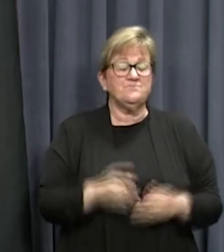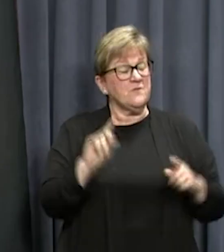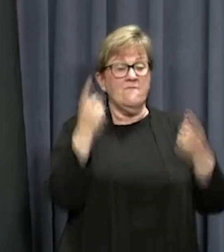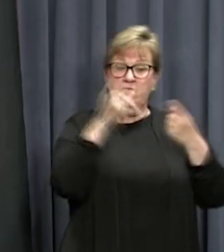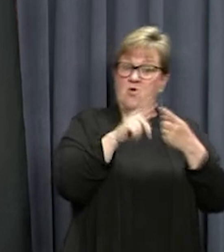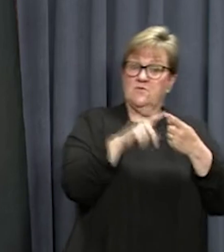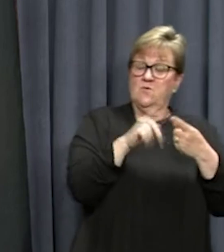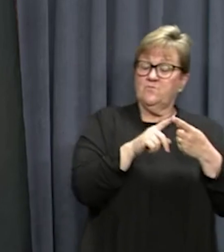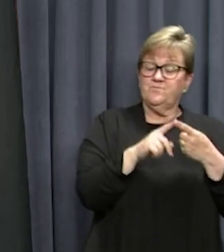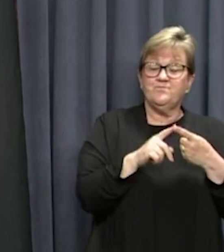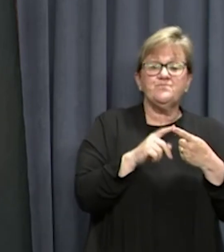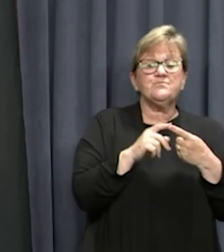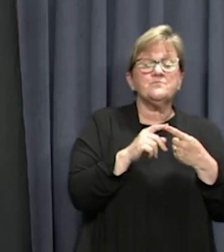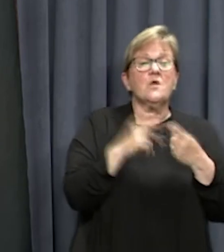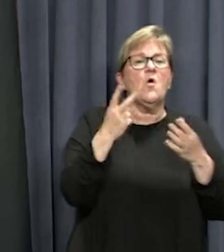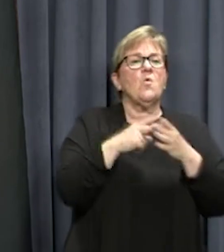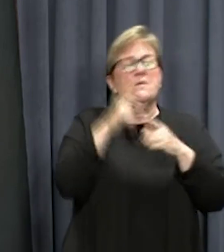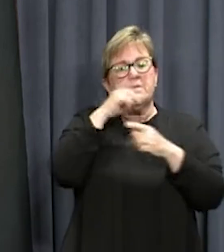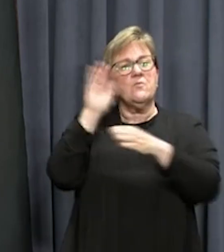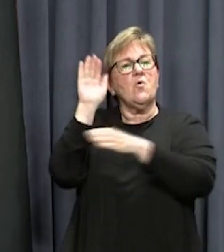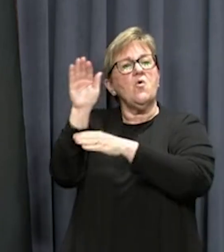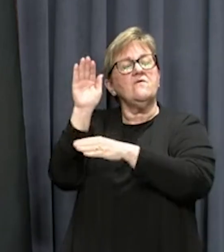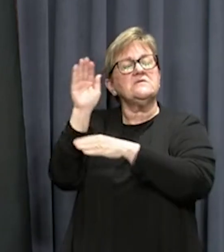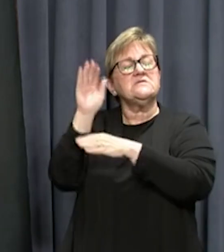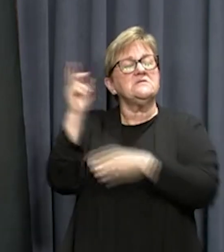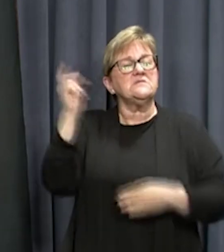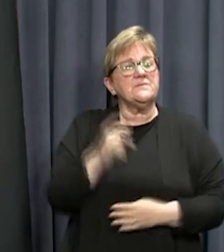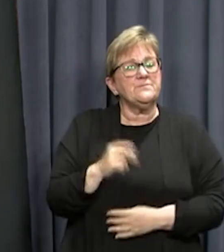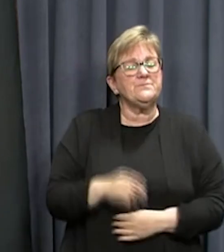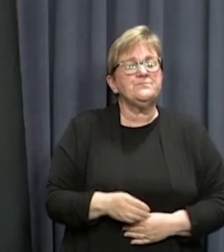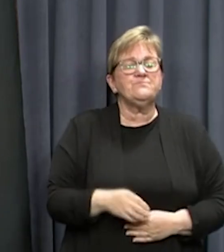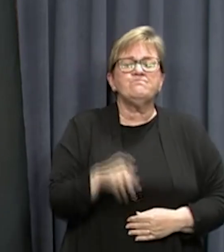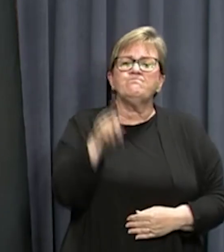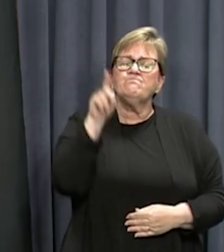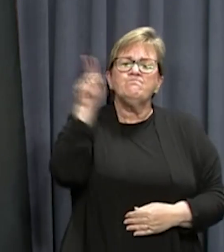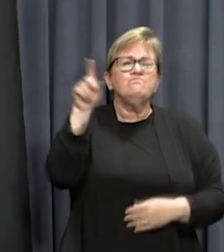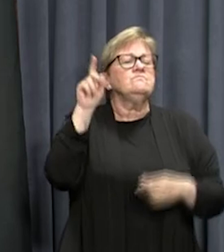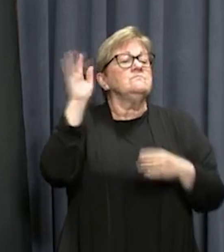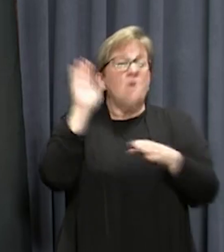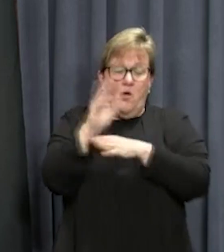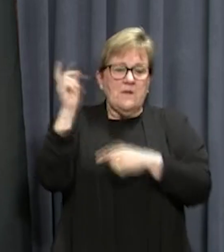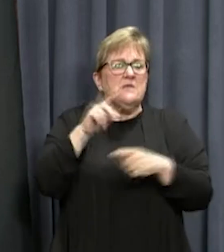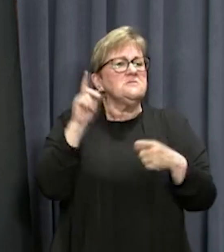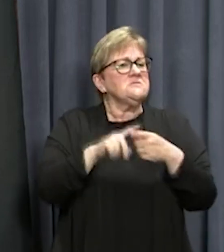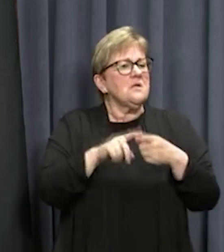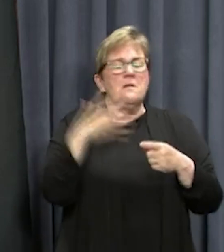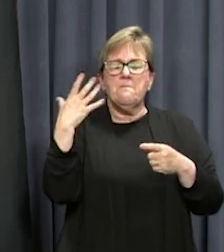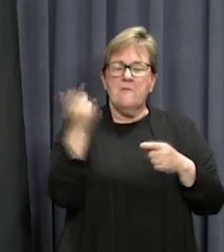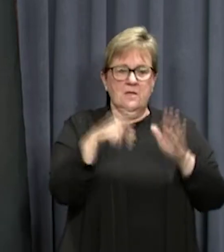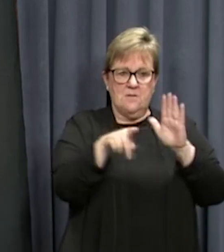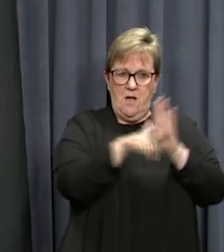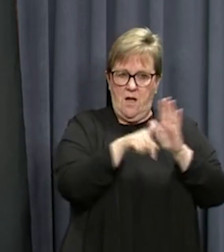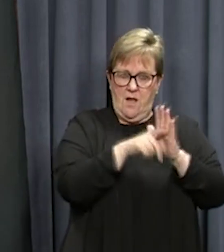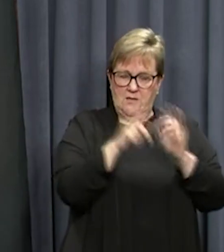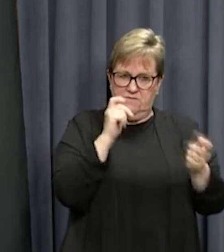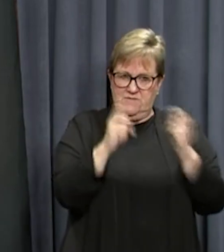firstly, with regards to international arrivals. They will still be required to return a negative PCR